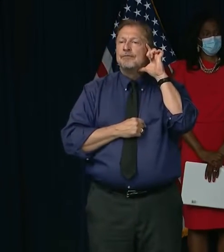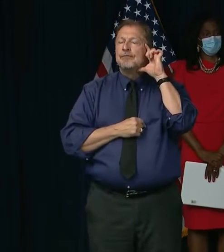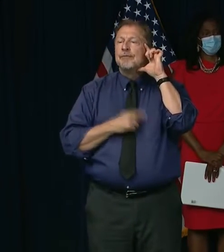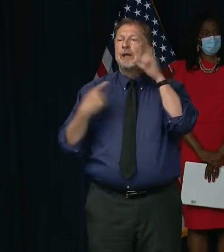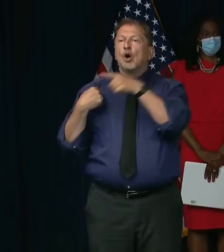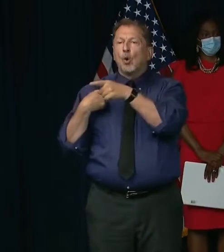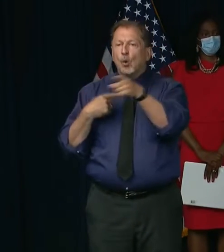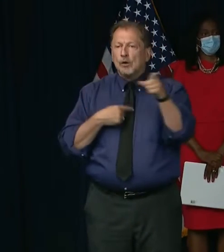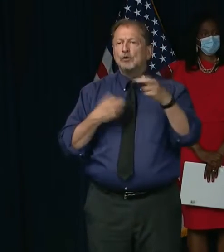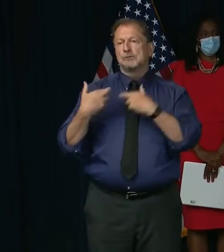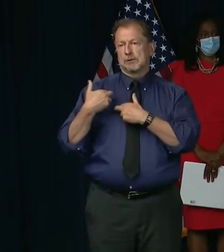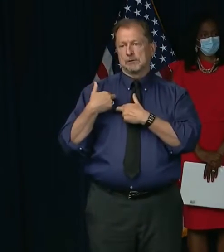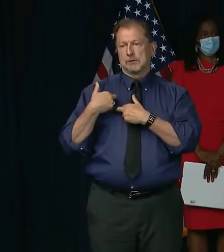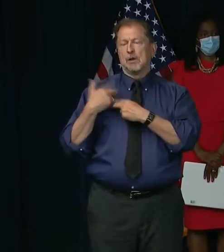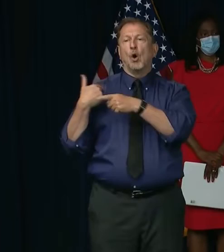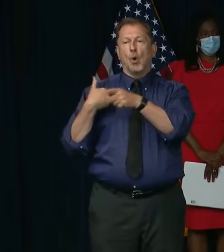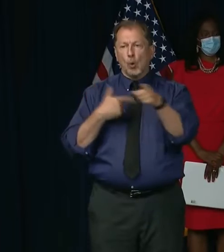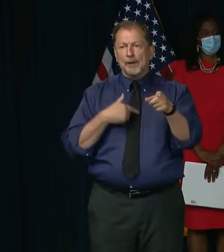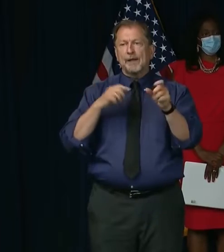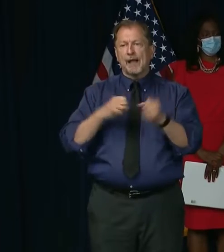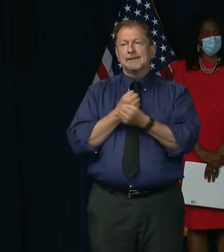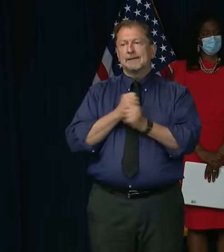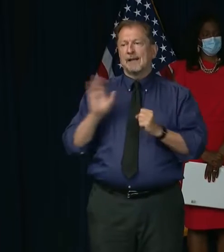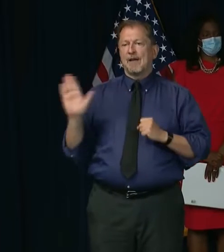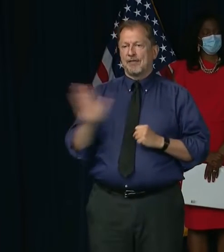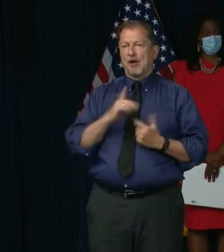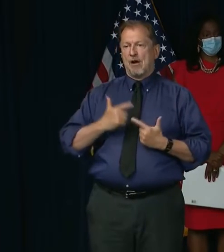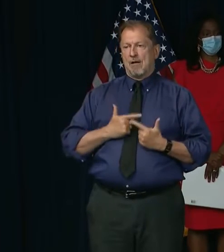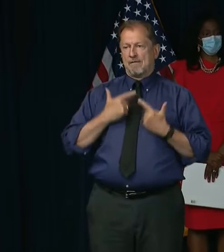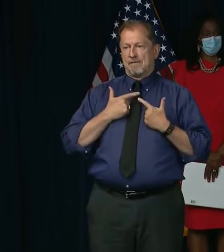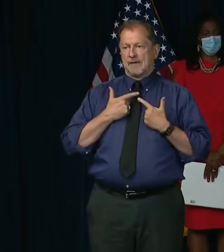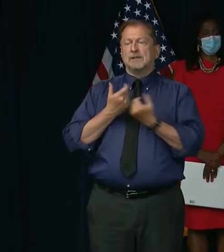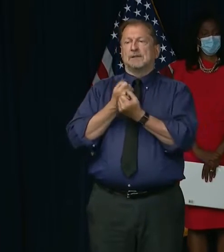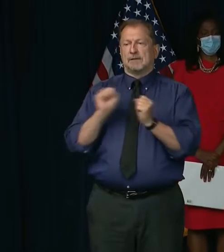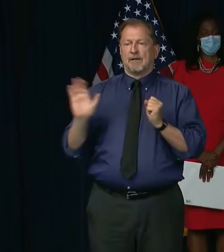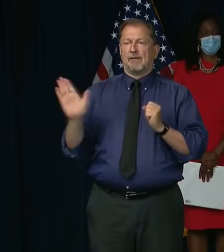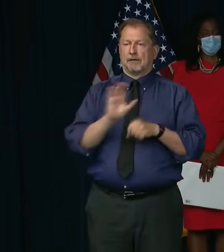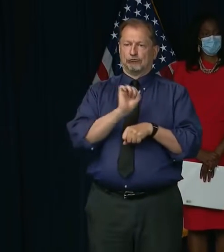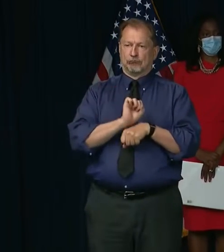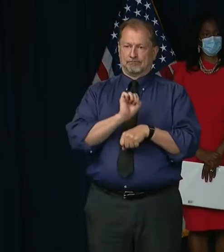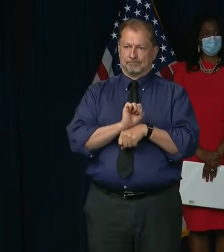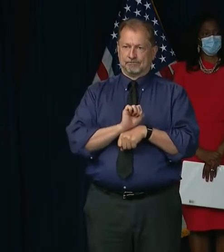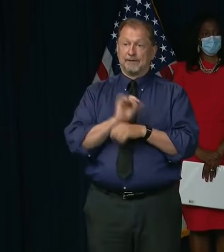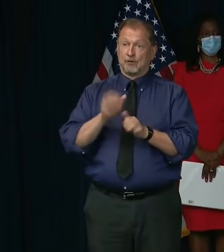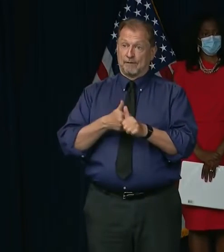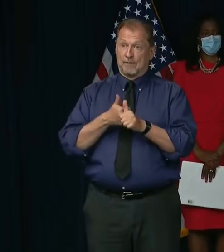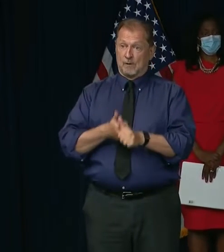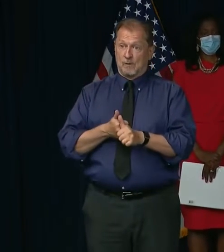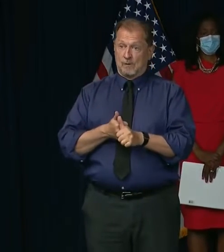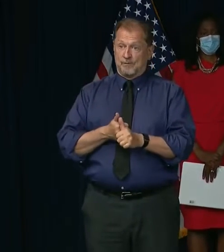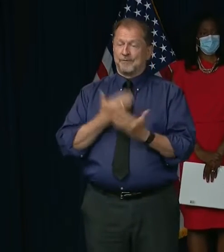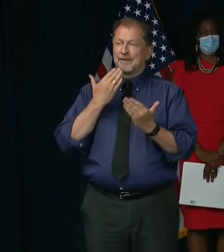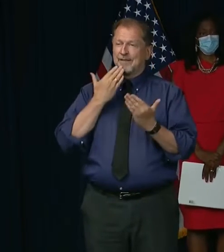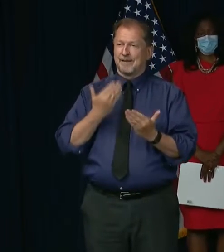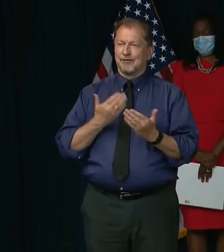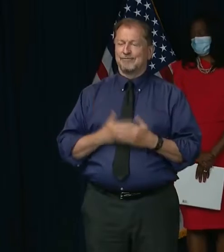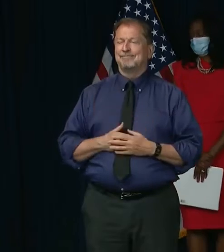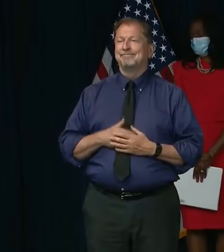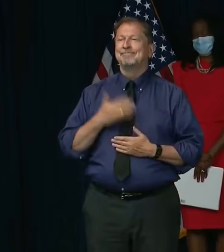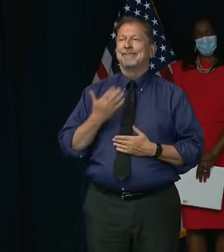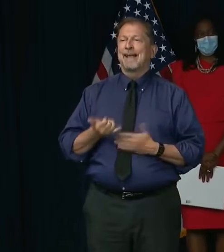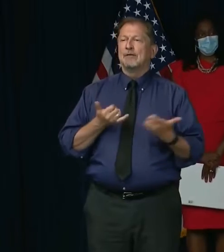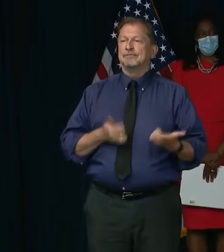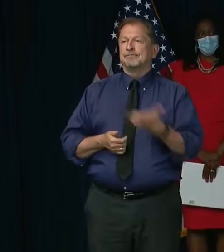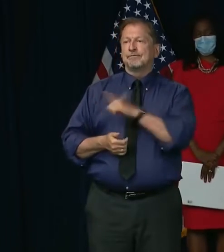we can save both lives and livelihoods if we do it right. Thanks. I'd like to turn the podium